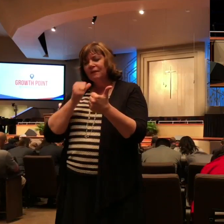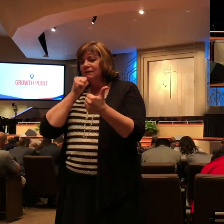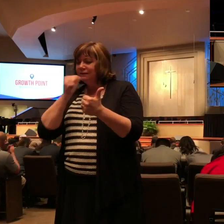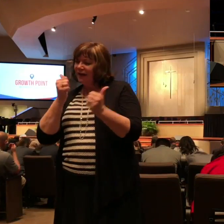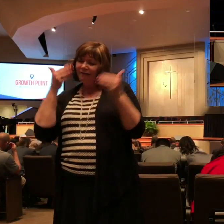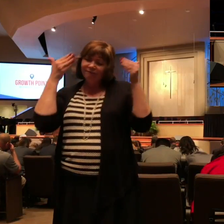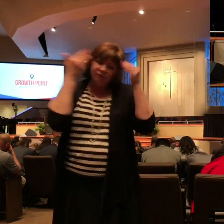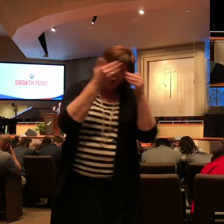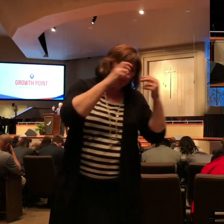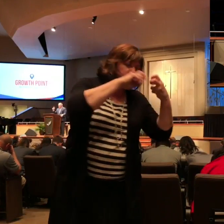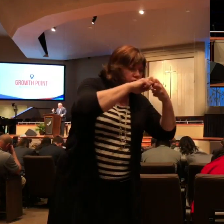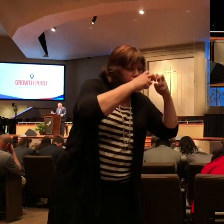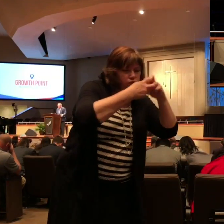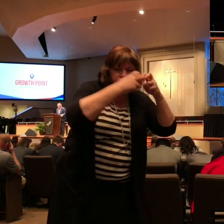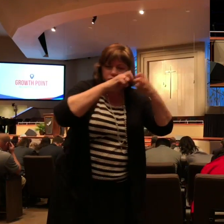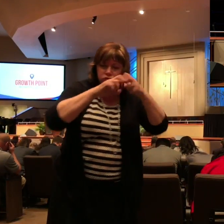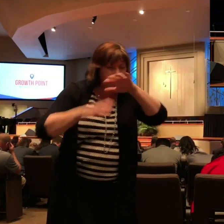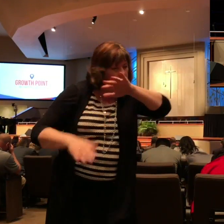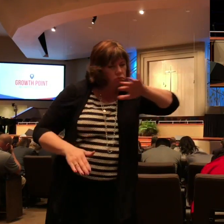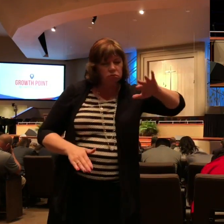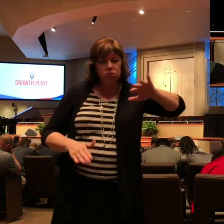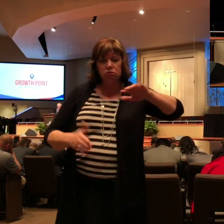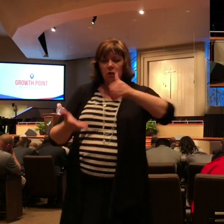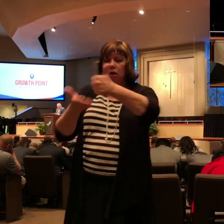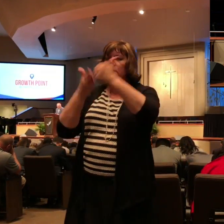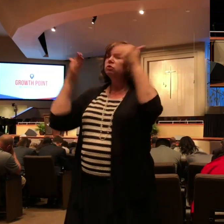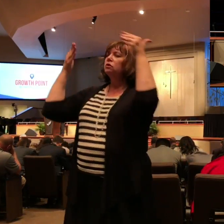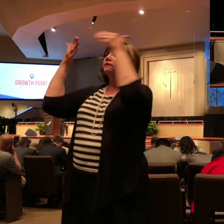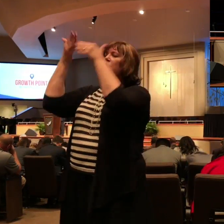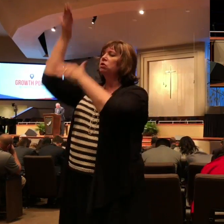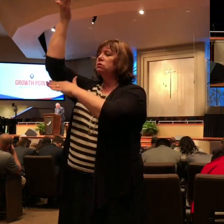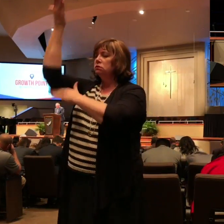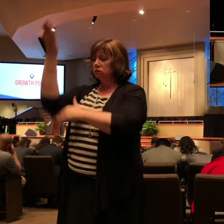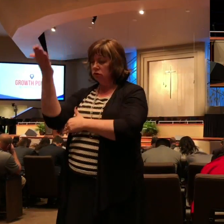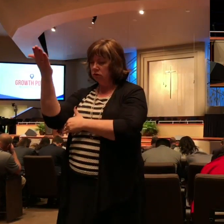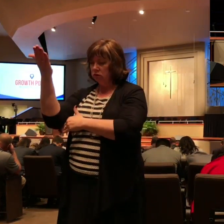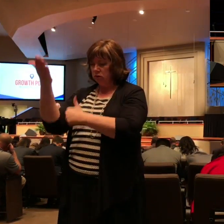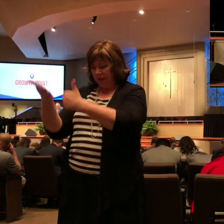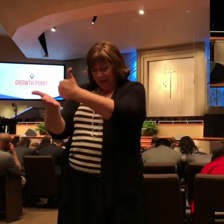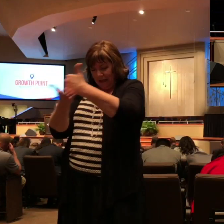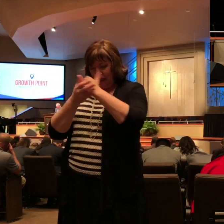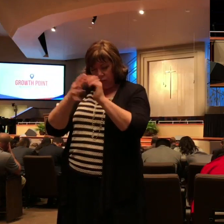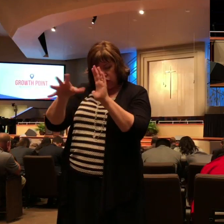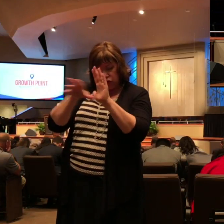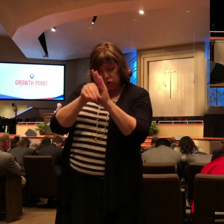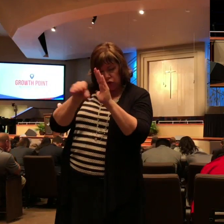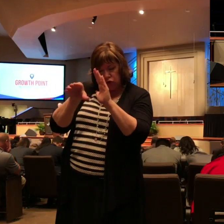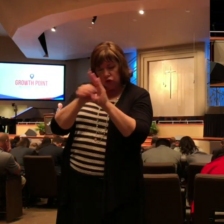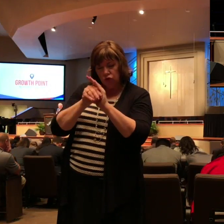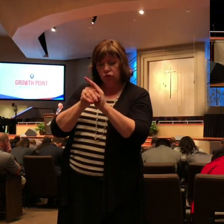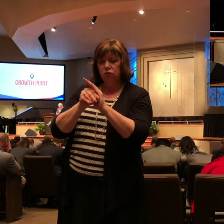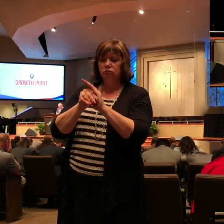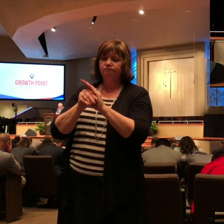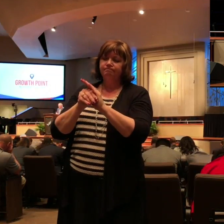us and to look up to you and may we learn from Paul tonight and may we individually